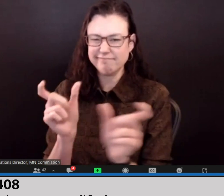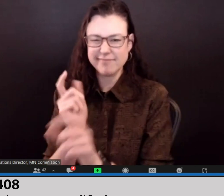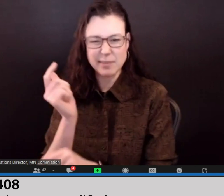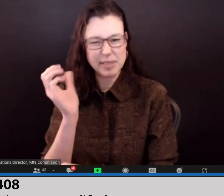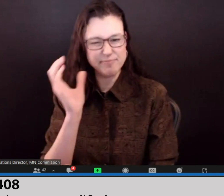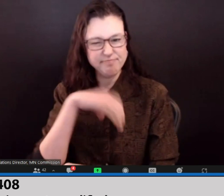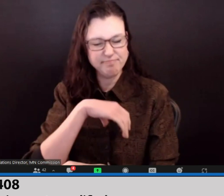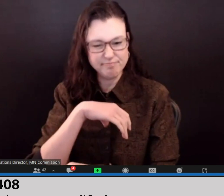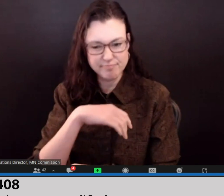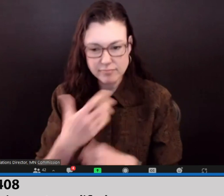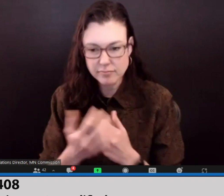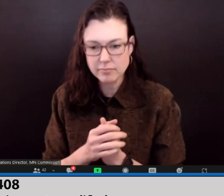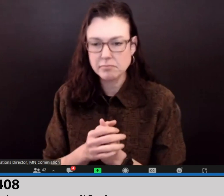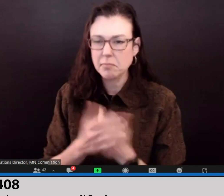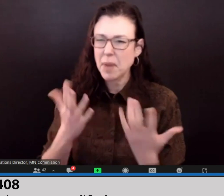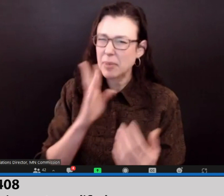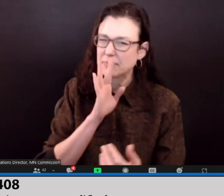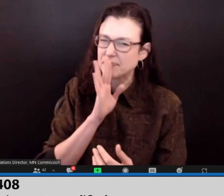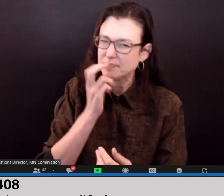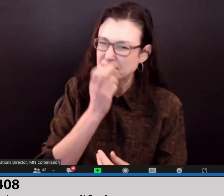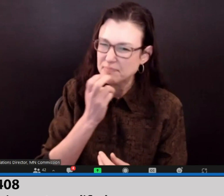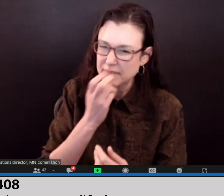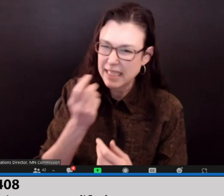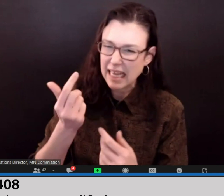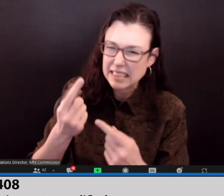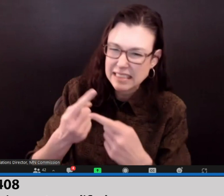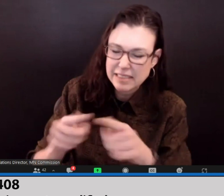or pronounce things differently.